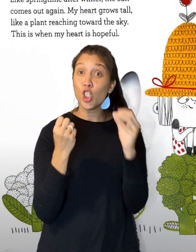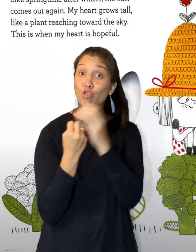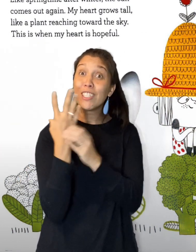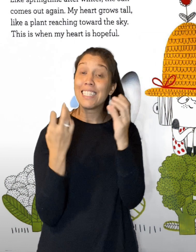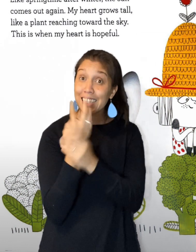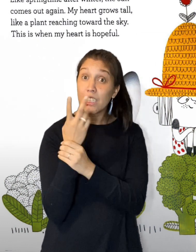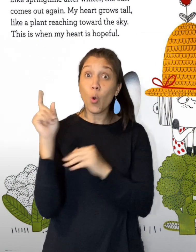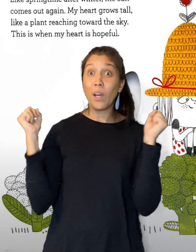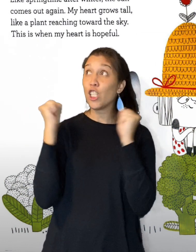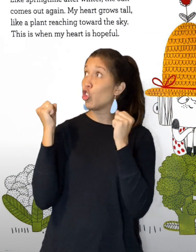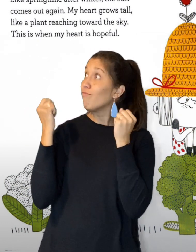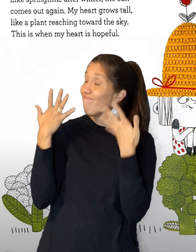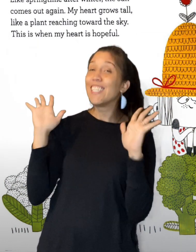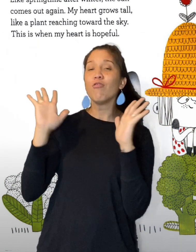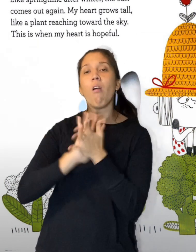Like springtime after winter.